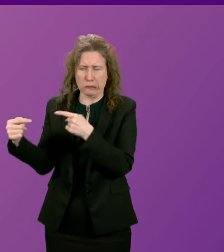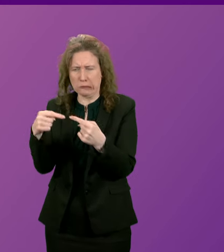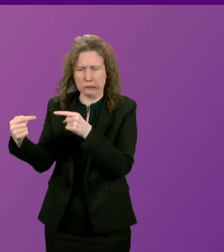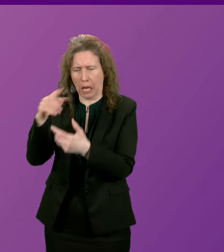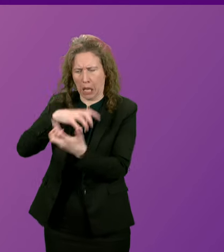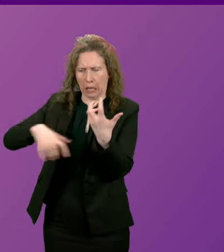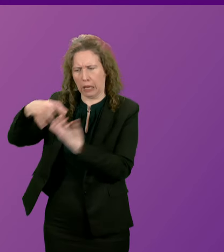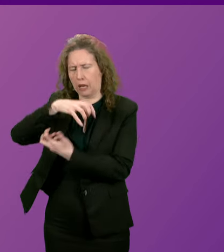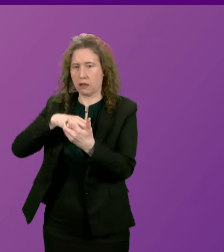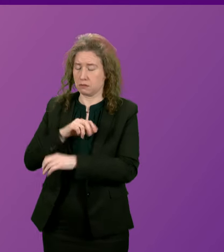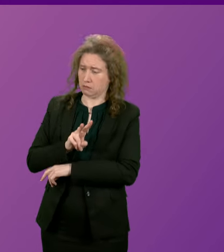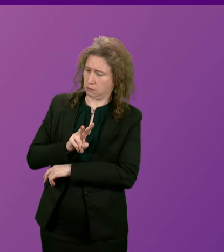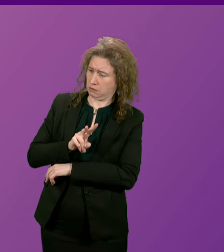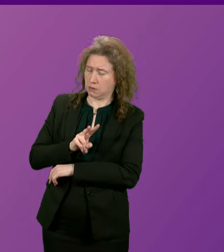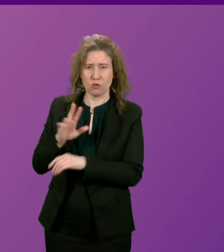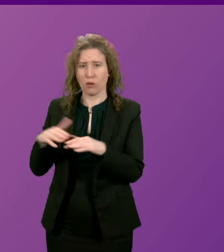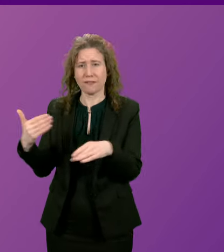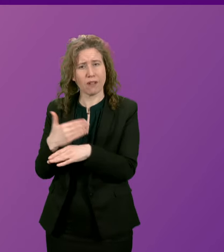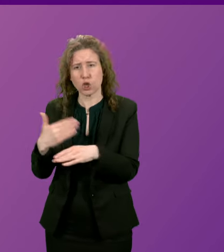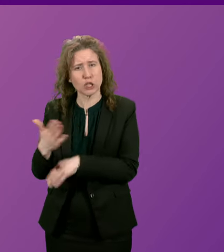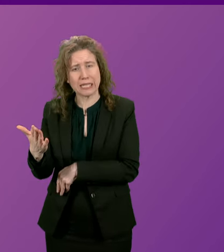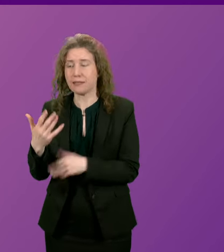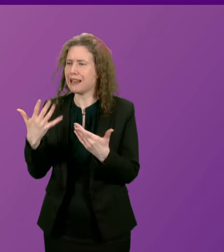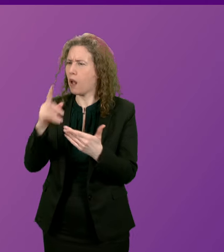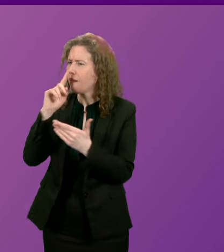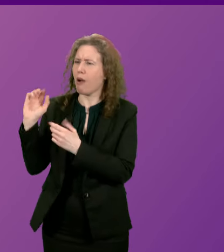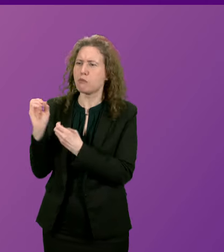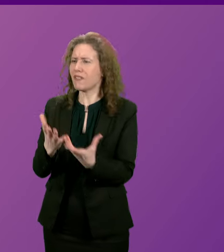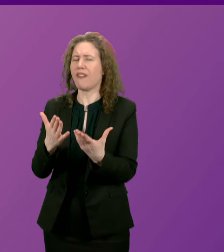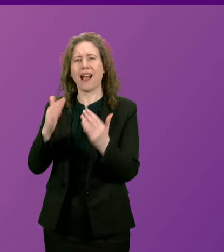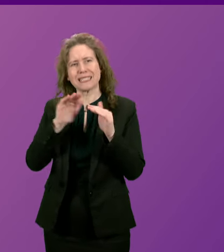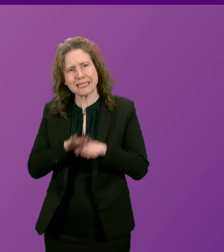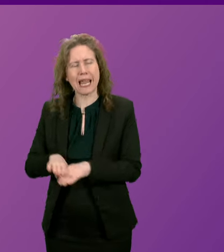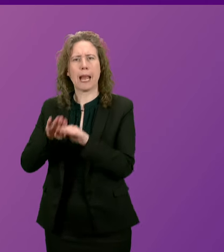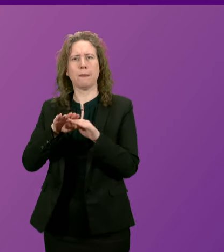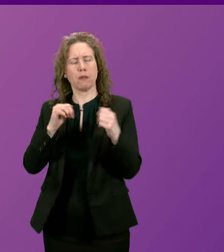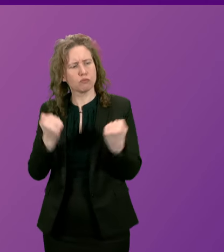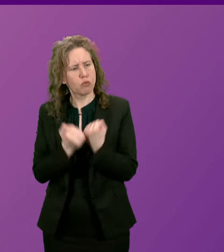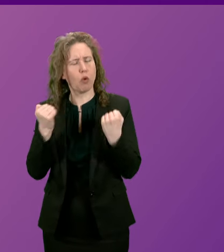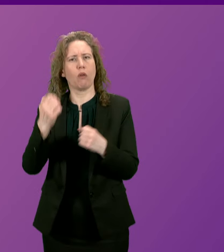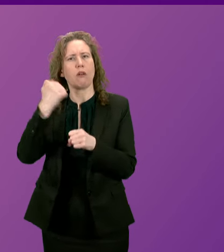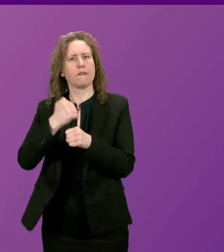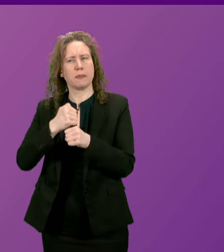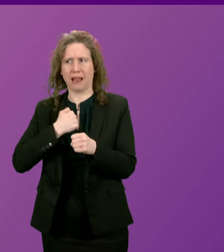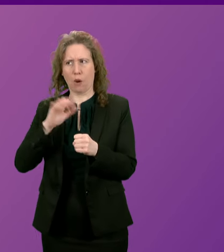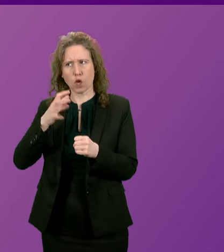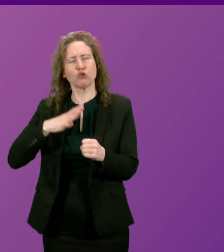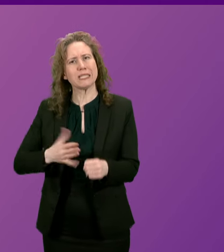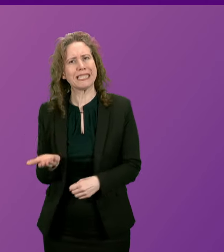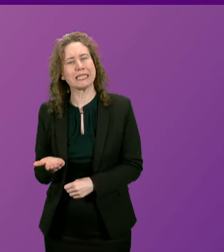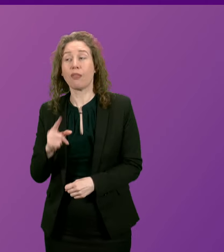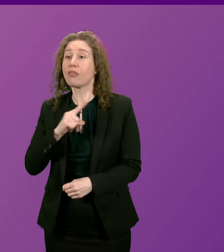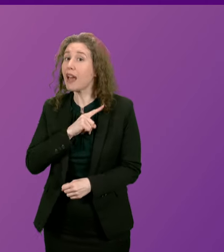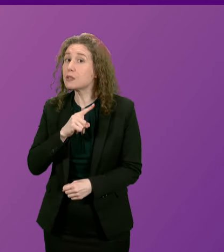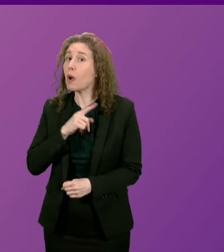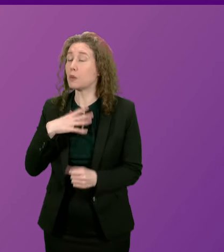chaotic and so dysfunctional that they can't now provide the stable, competent government our country needs. That's why we